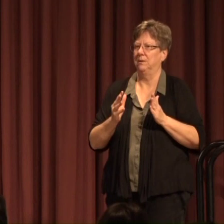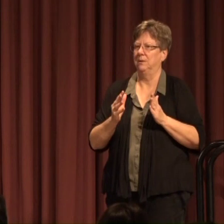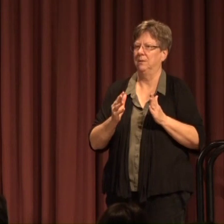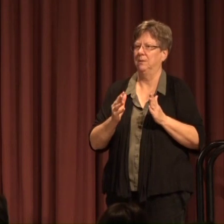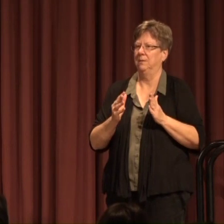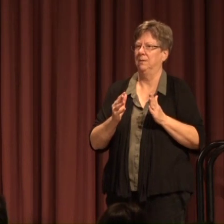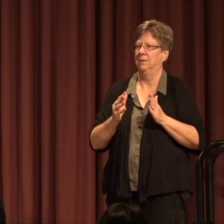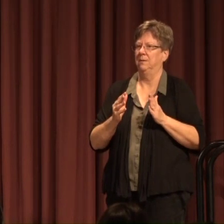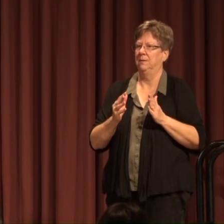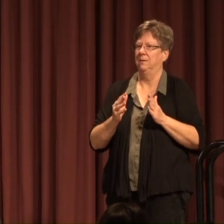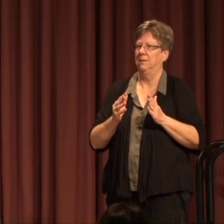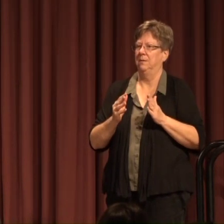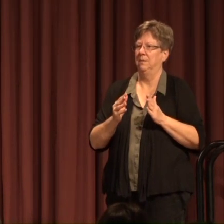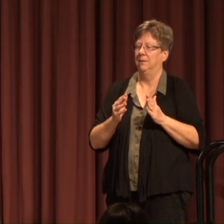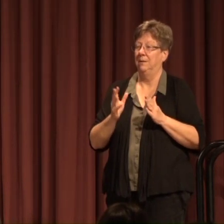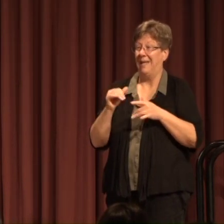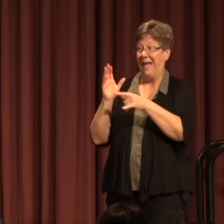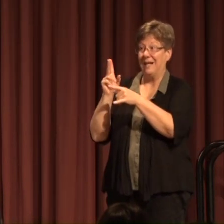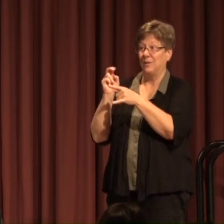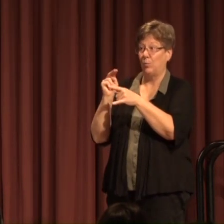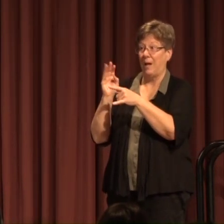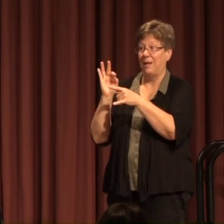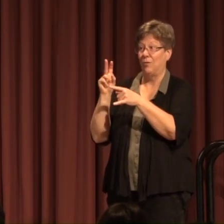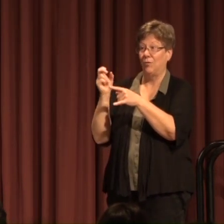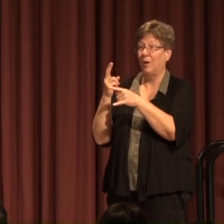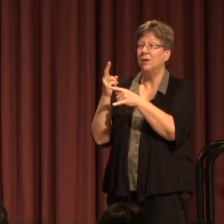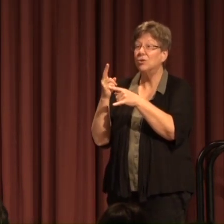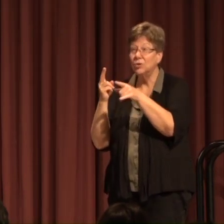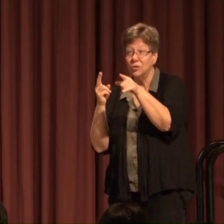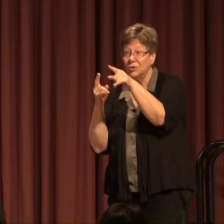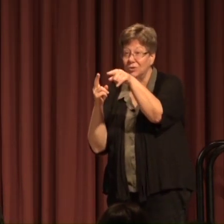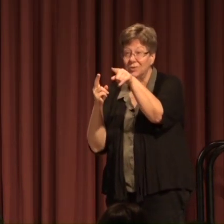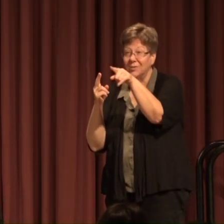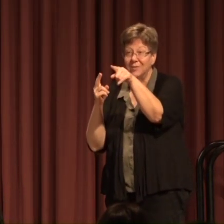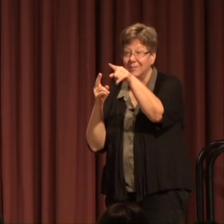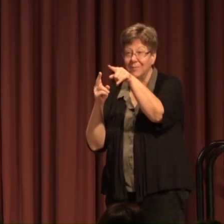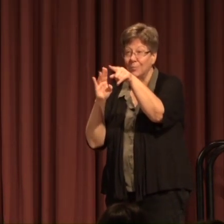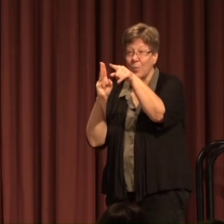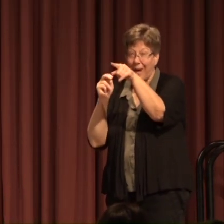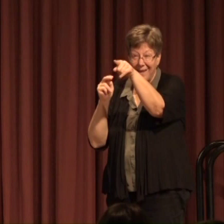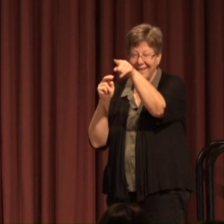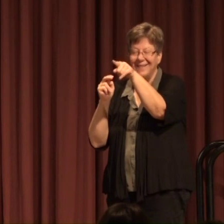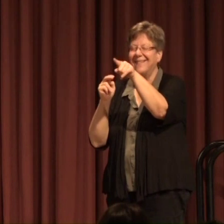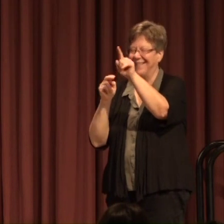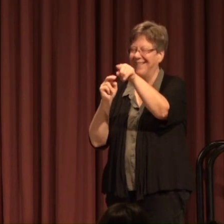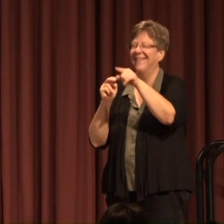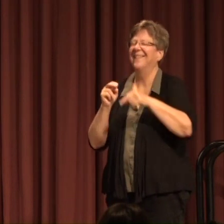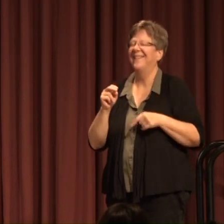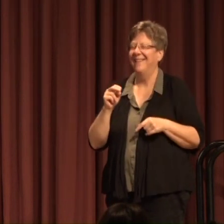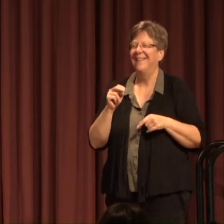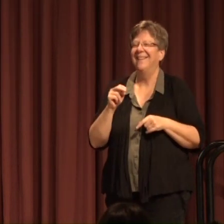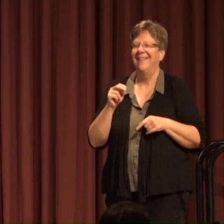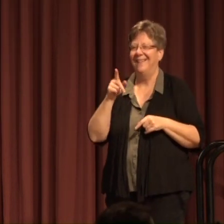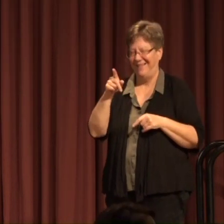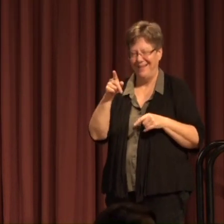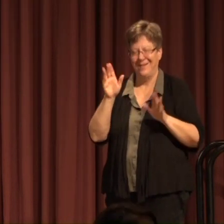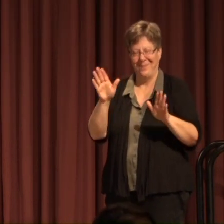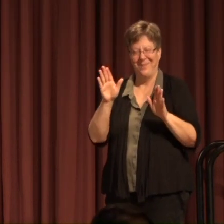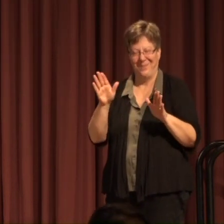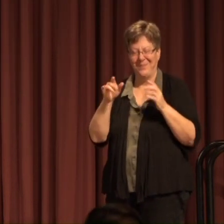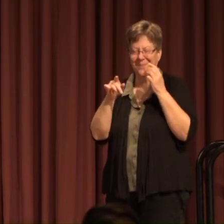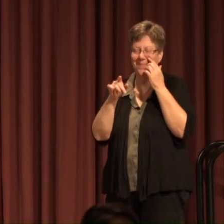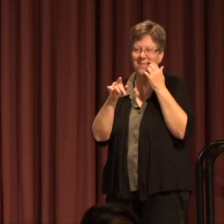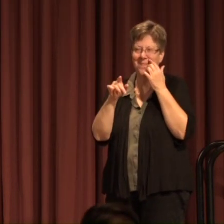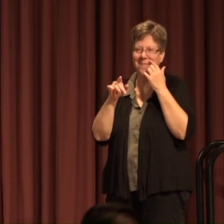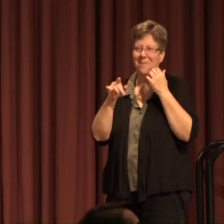Initiatives And is Brian French in the house? Is Elvis in the house? Brian, a rock star that you are